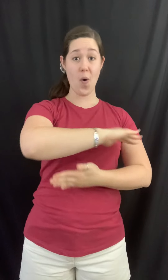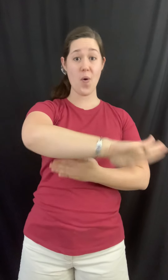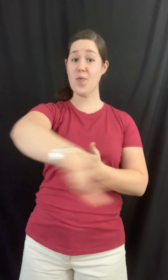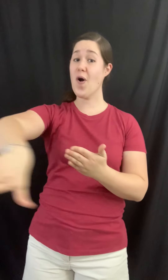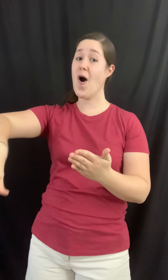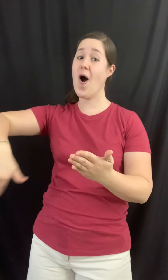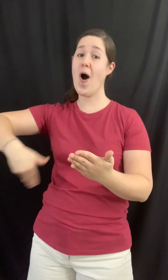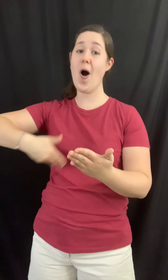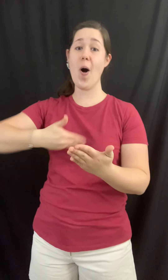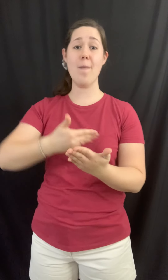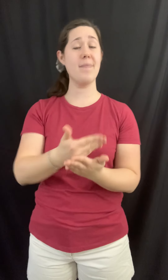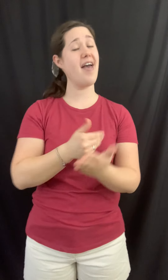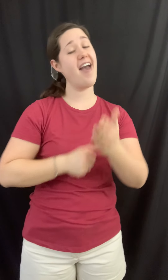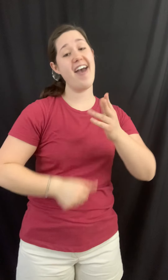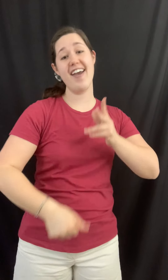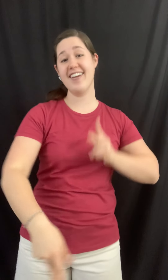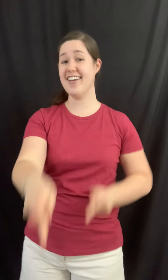all mankind.